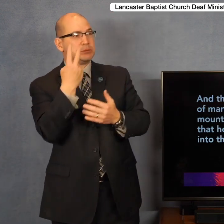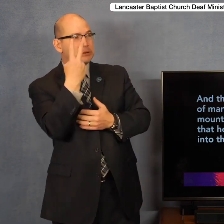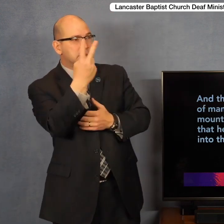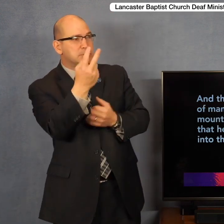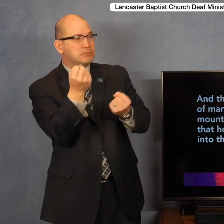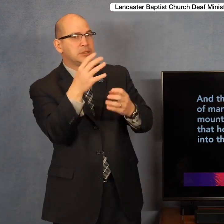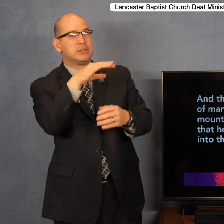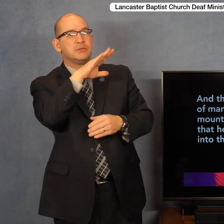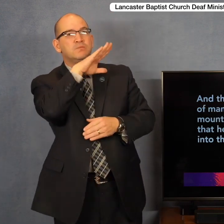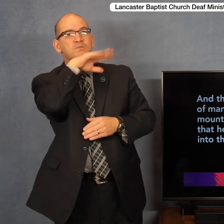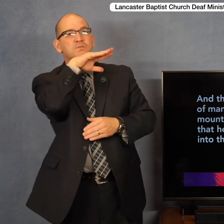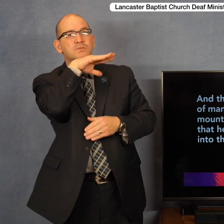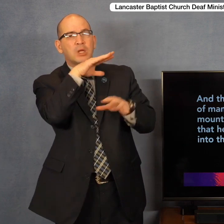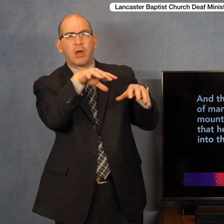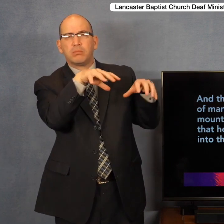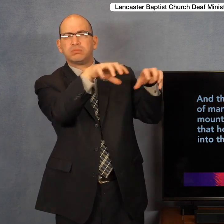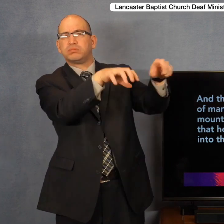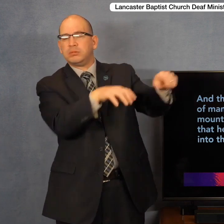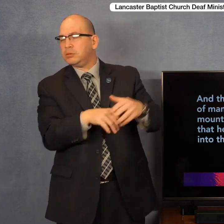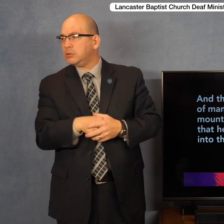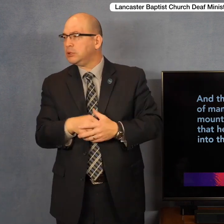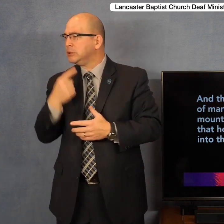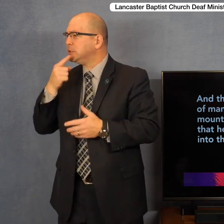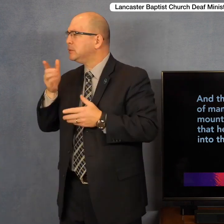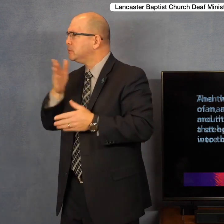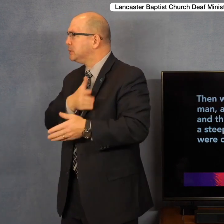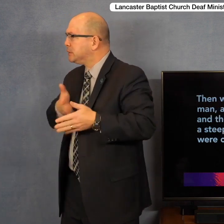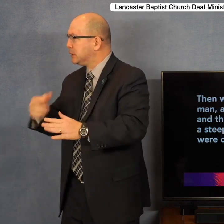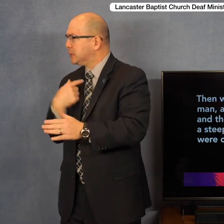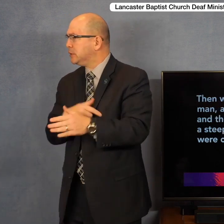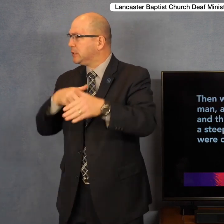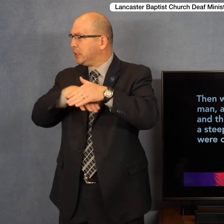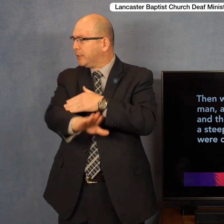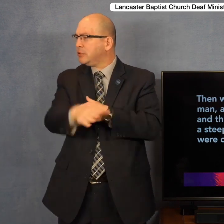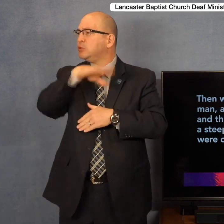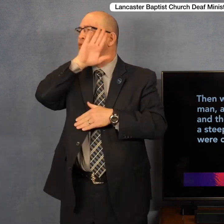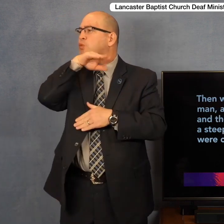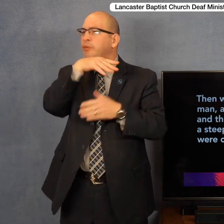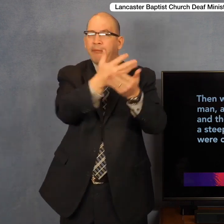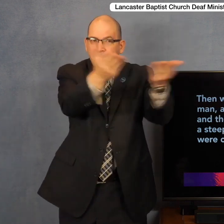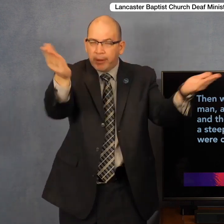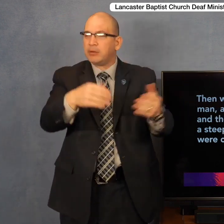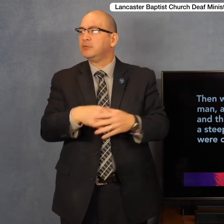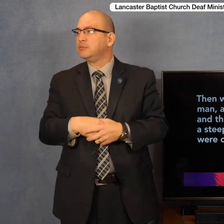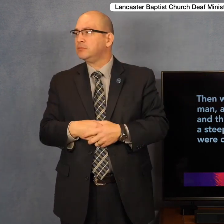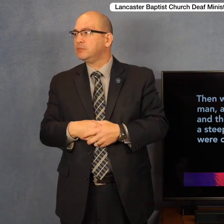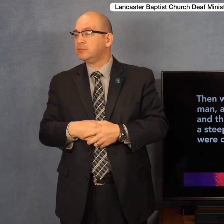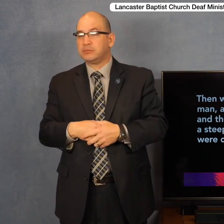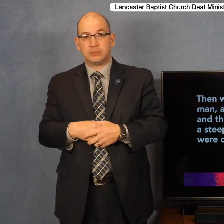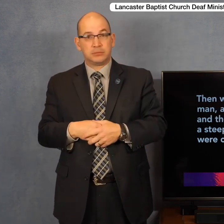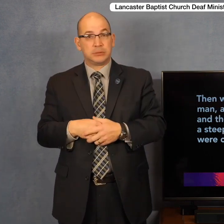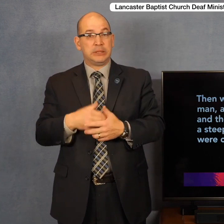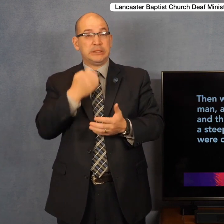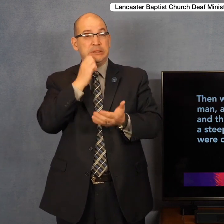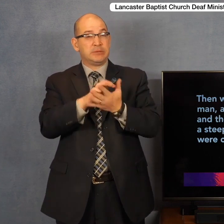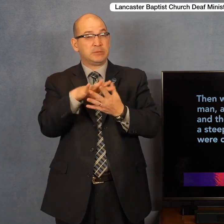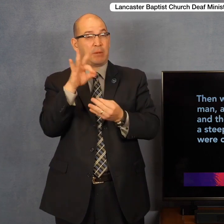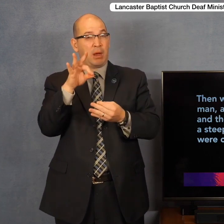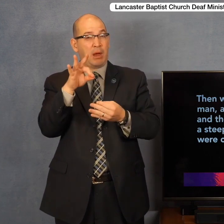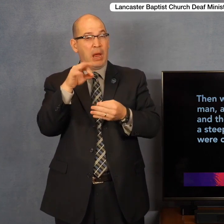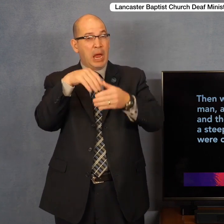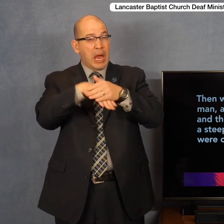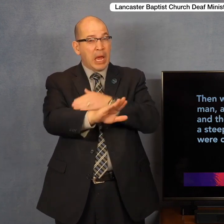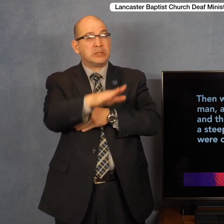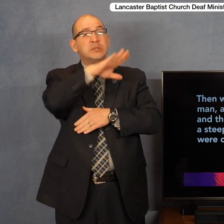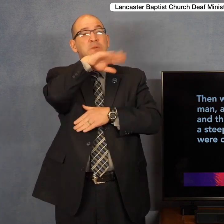besought him that he would suffer them to enter into them, and he suffered them. Then went the spirits out of the man and entered into